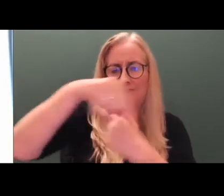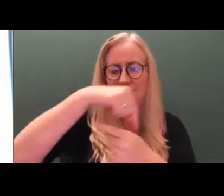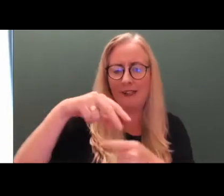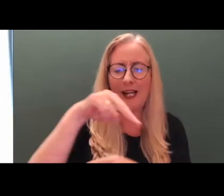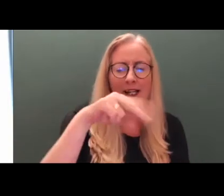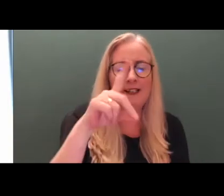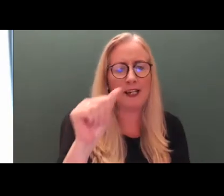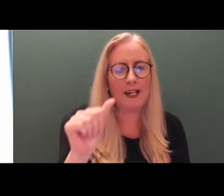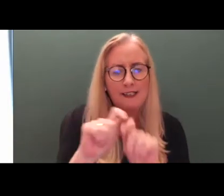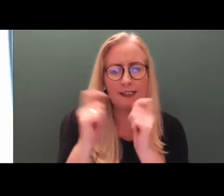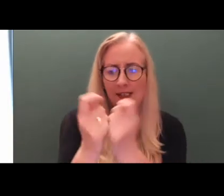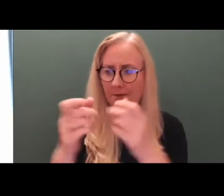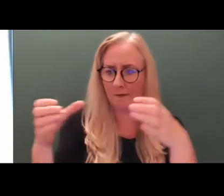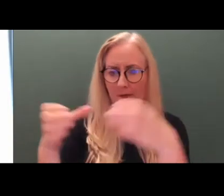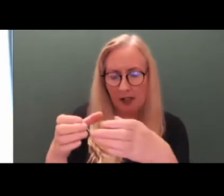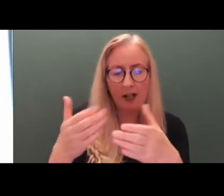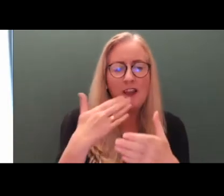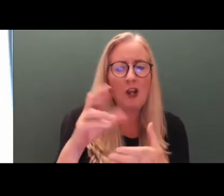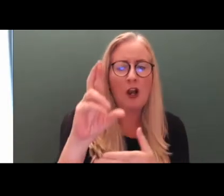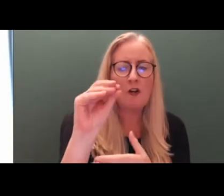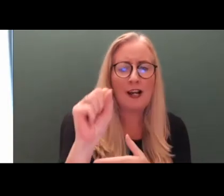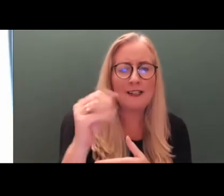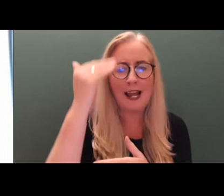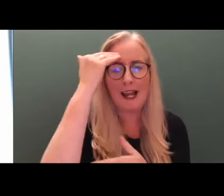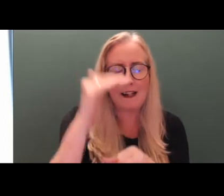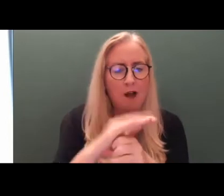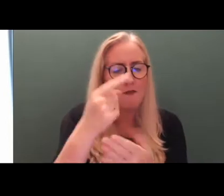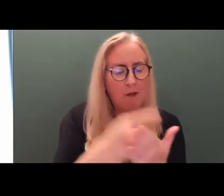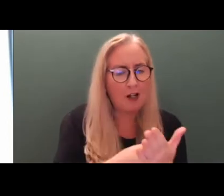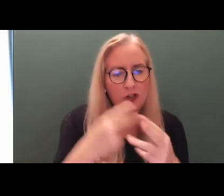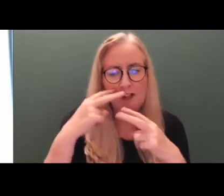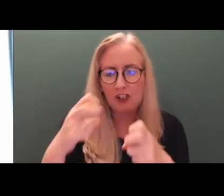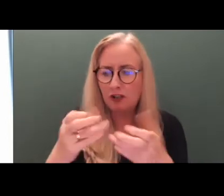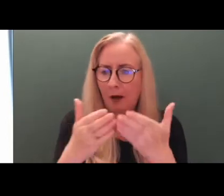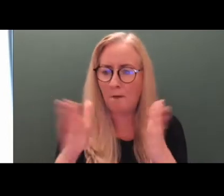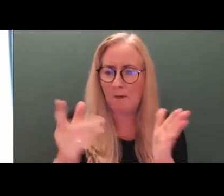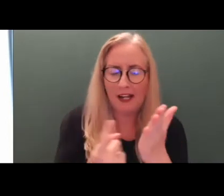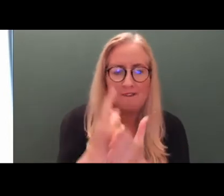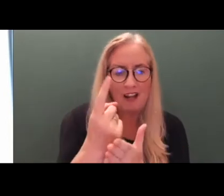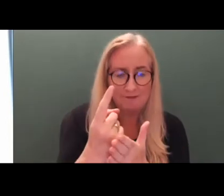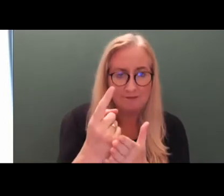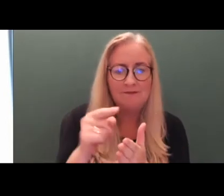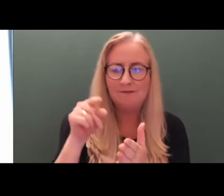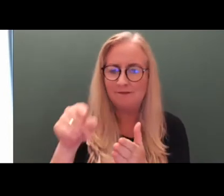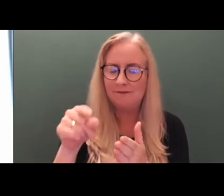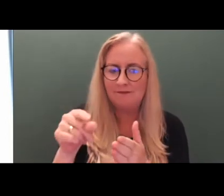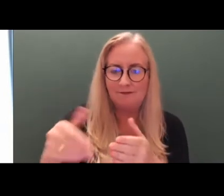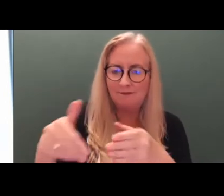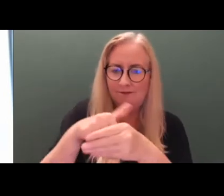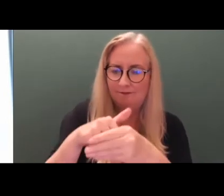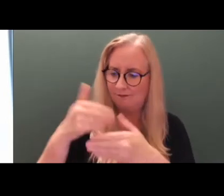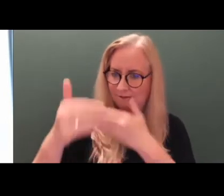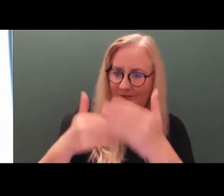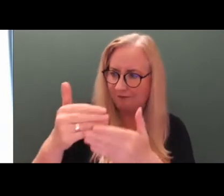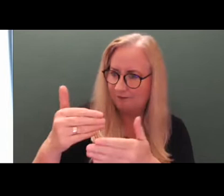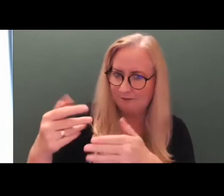thank you to Roz, our Head of Policy Research and Public Affairs for overseeing the whole endeavour, but also